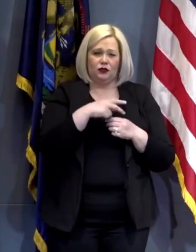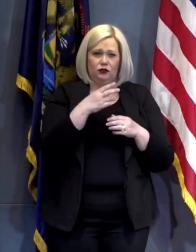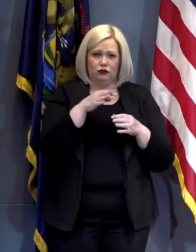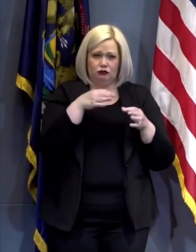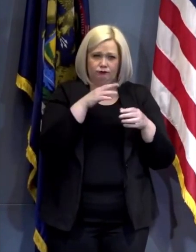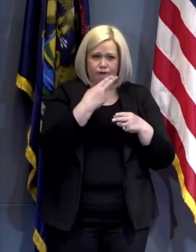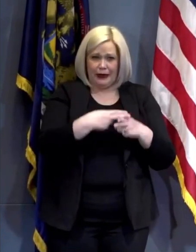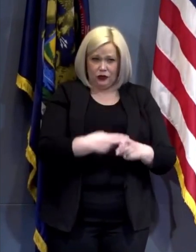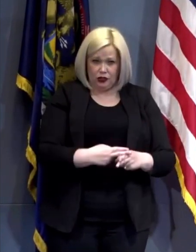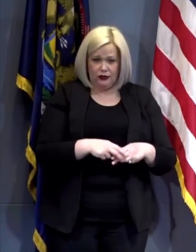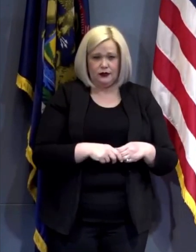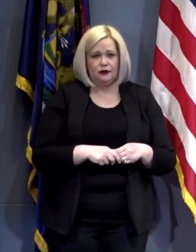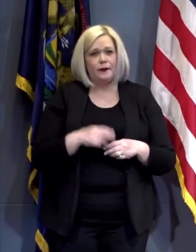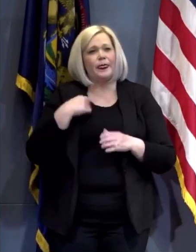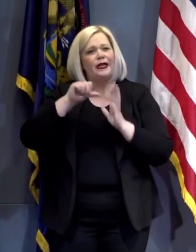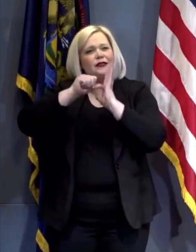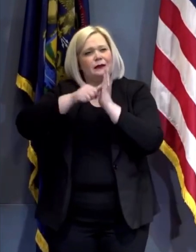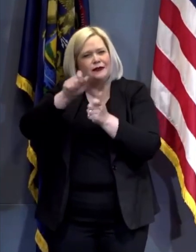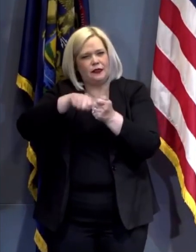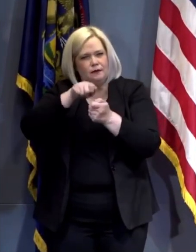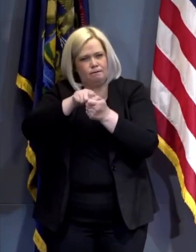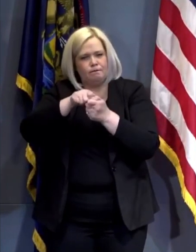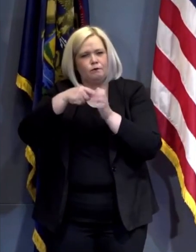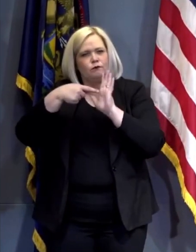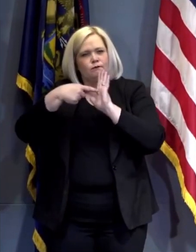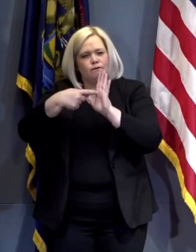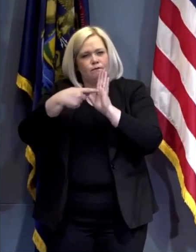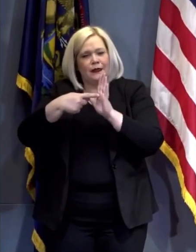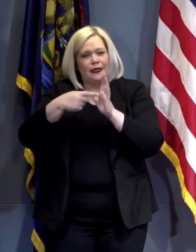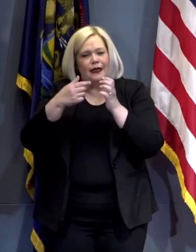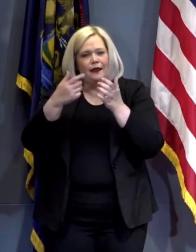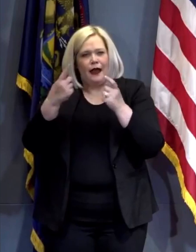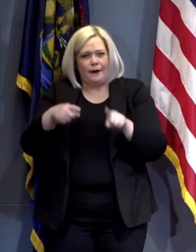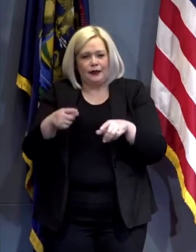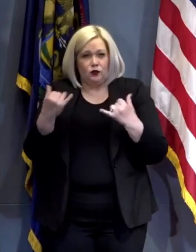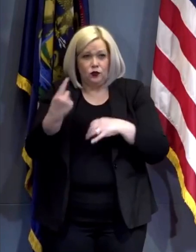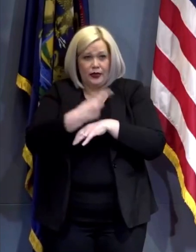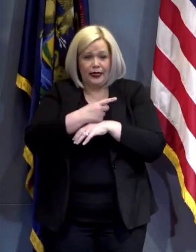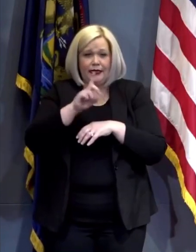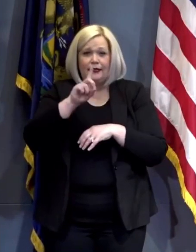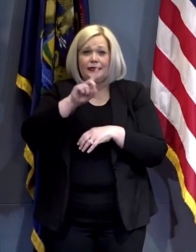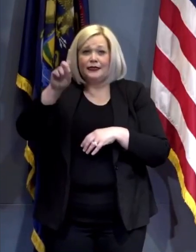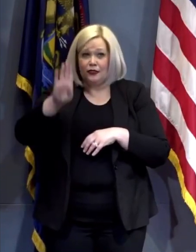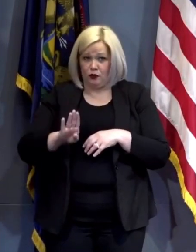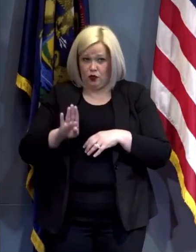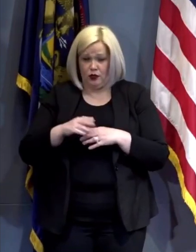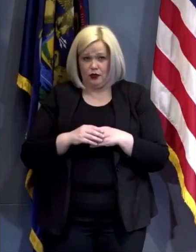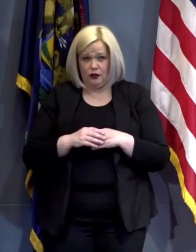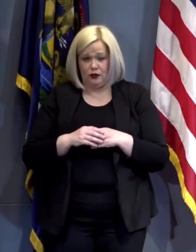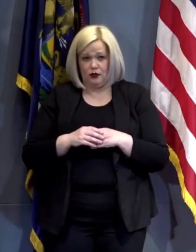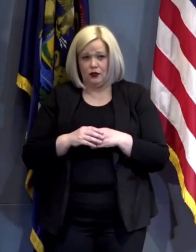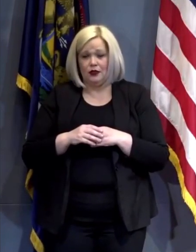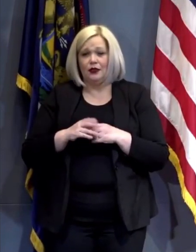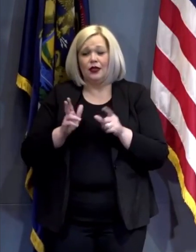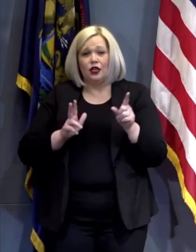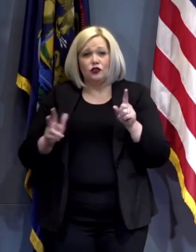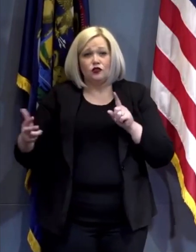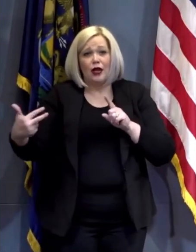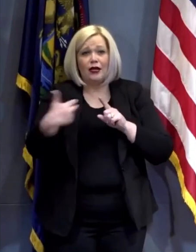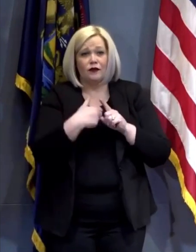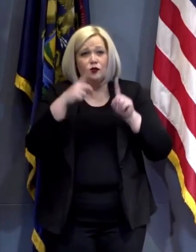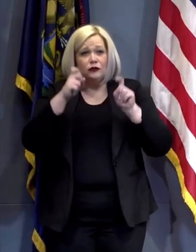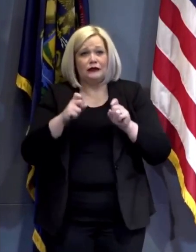highlight a specific example innovation that's been launched today in Dearborn with a it is a drive-through test facility for first